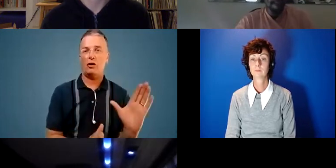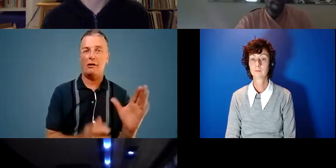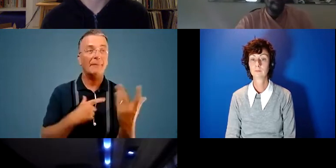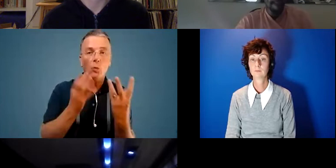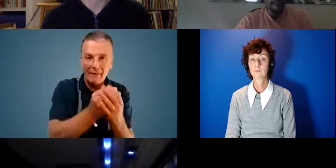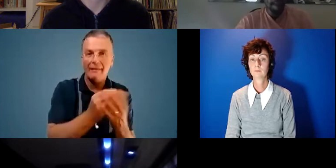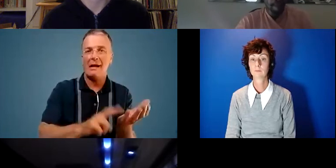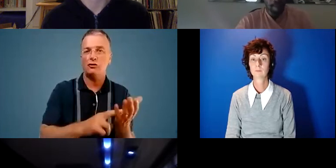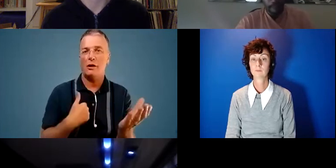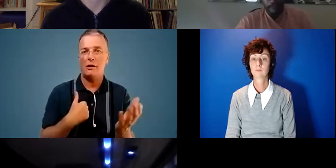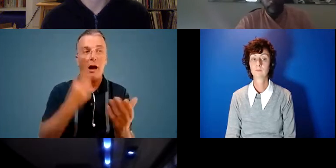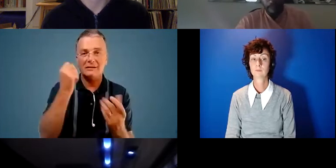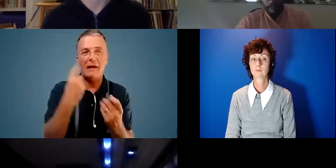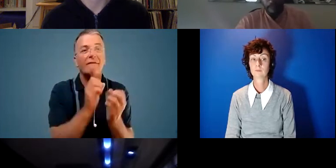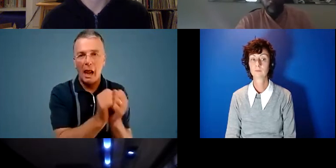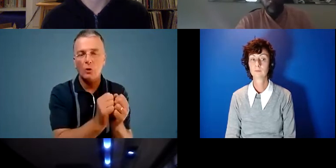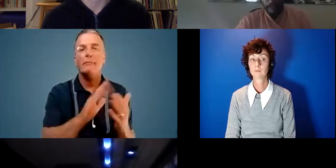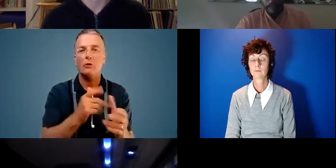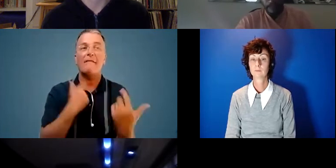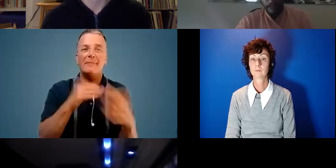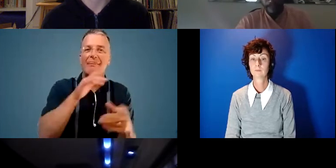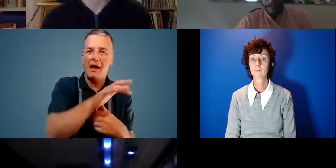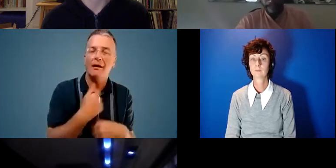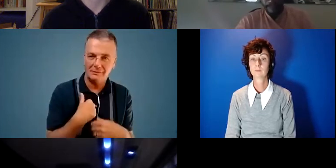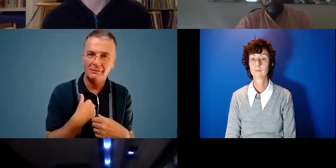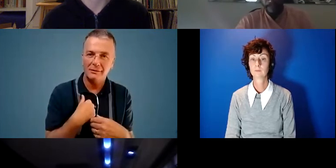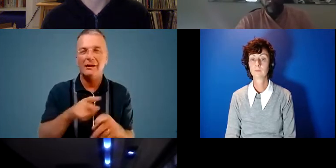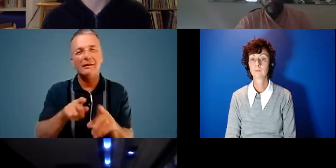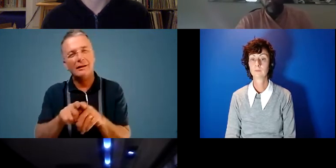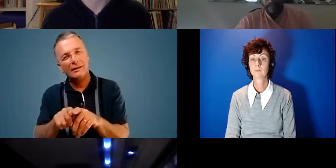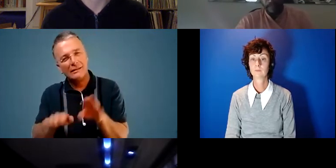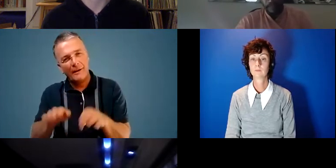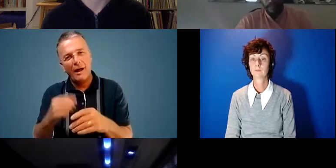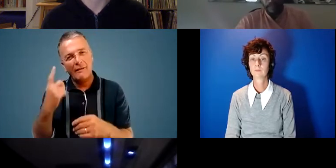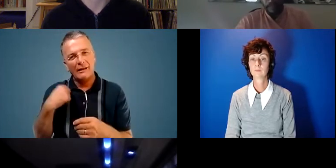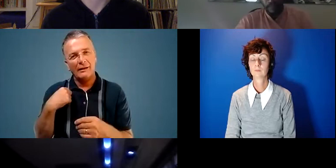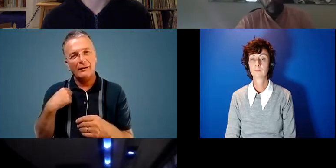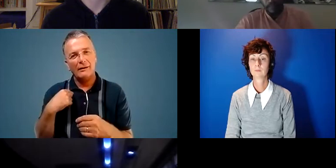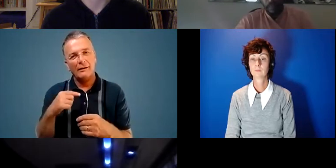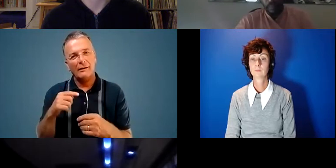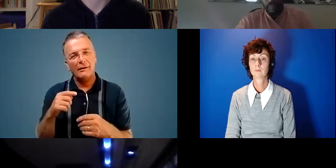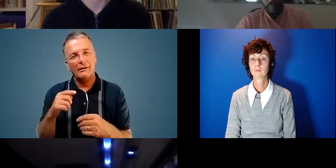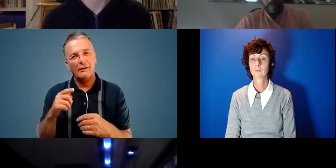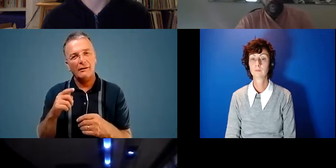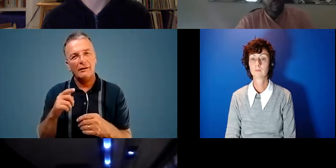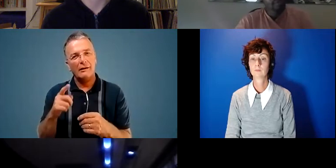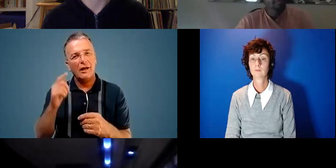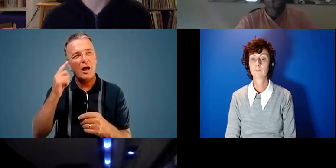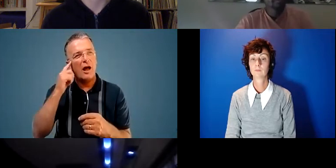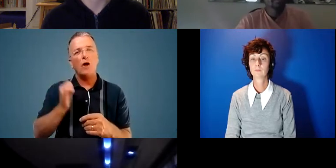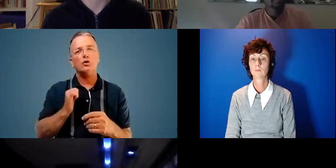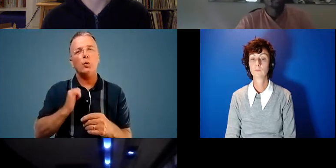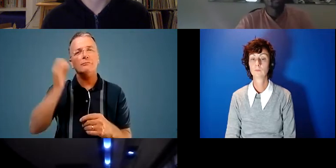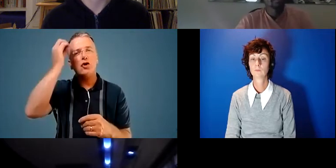value of nature because of my experience of being around nature likewise i think it's it's that's what's earlier actually that that assumed knowledge